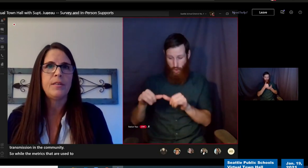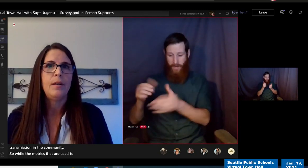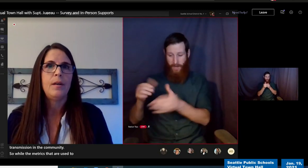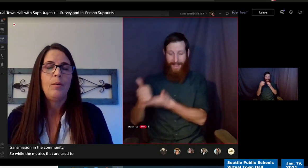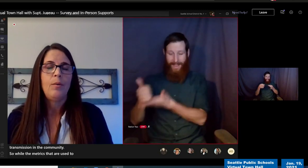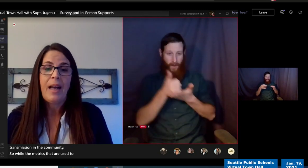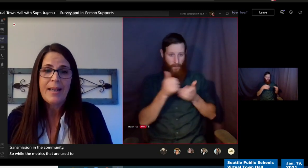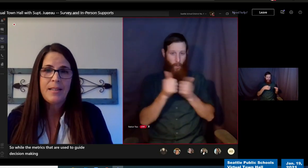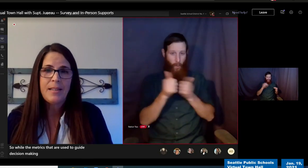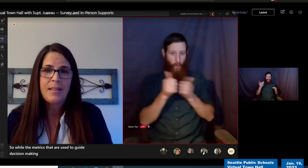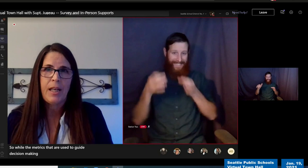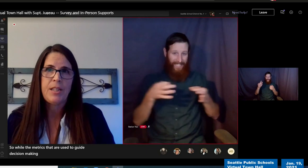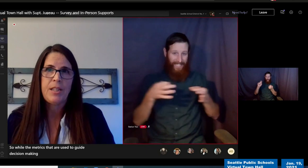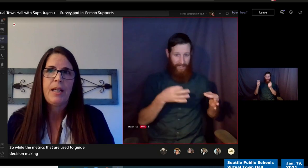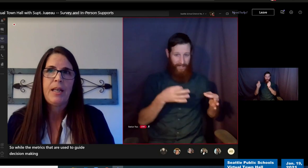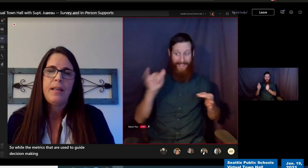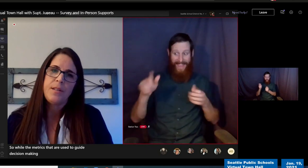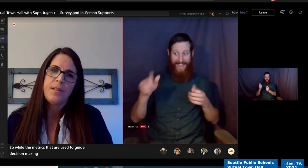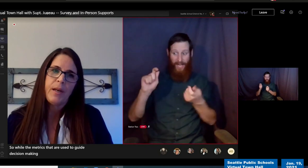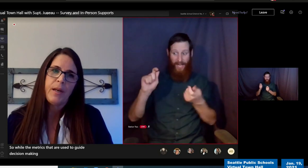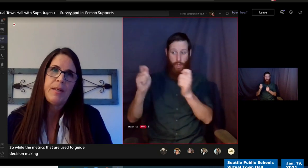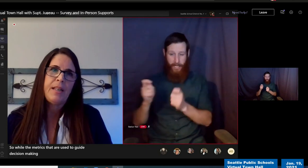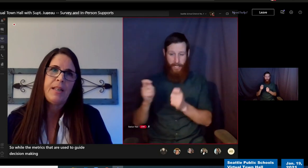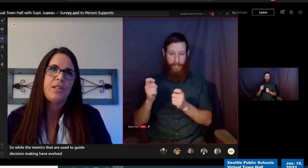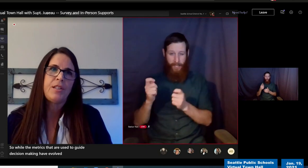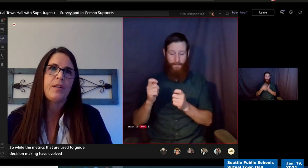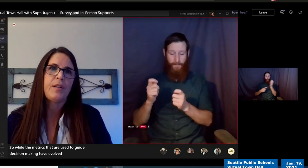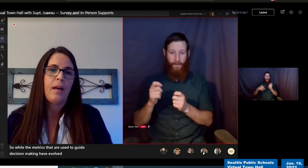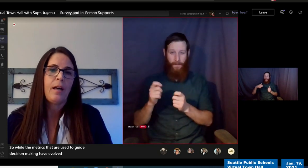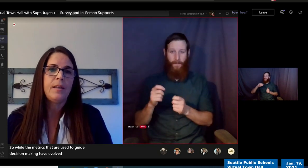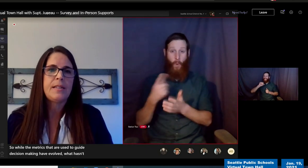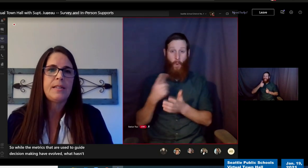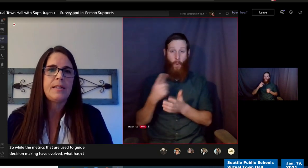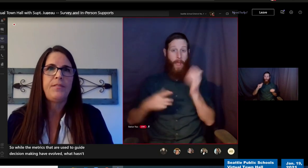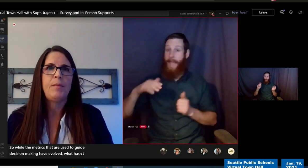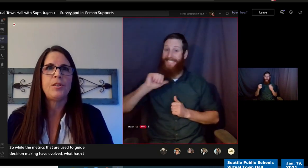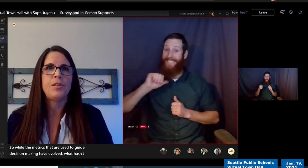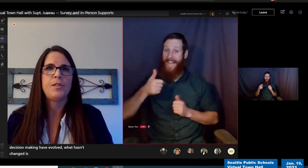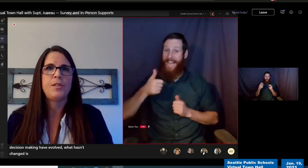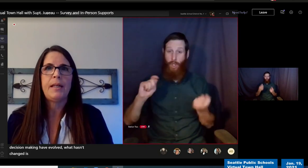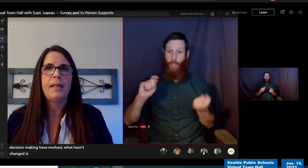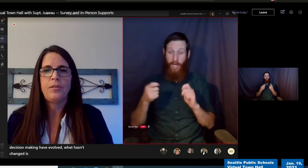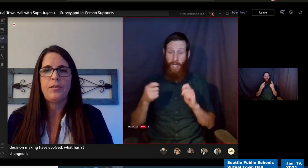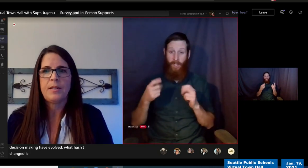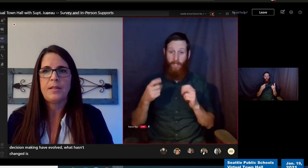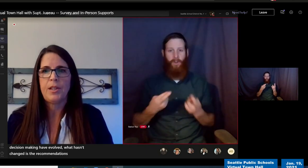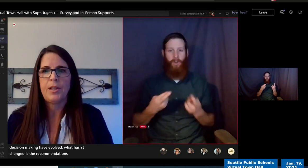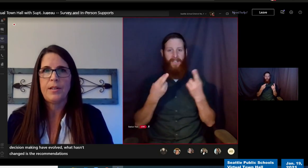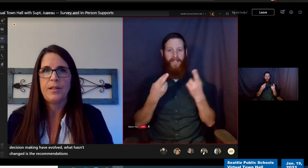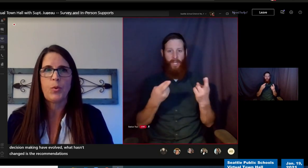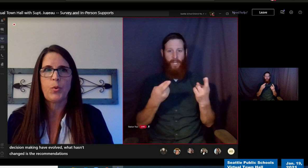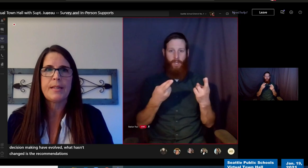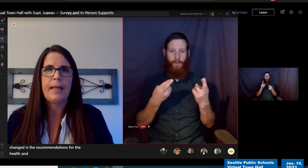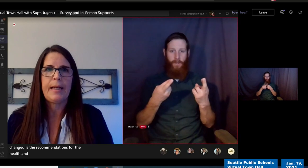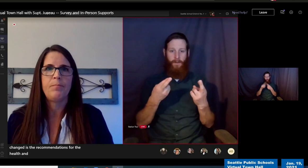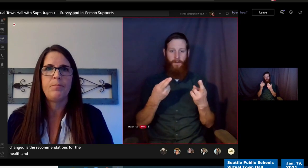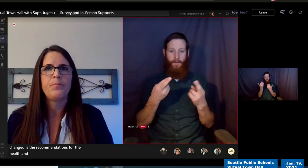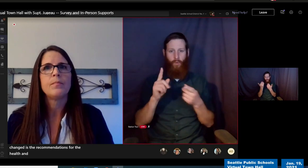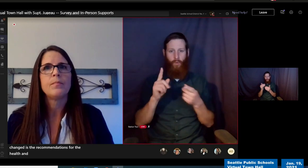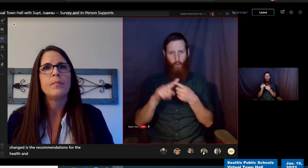what hasn't changed is the recommendations for the health and the safety measures to mitigate transmission in the school setting.